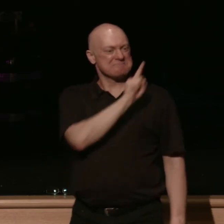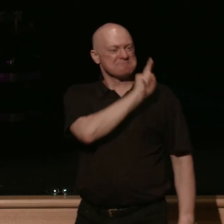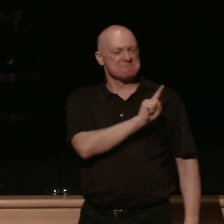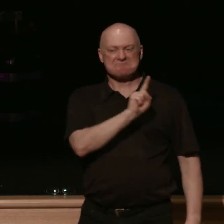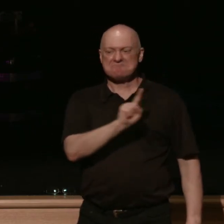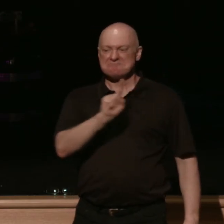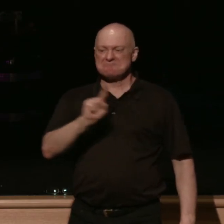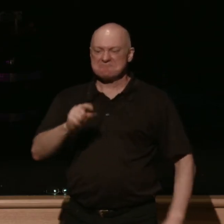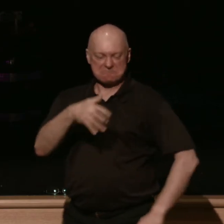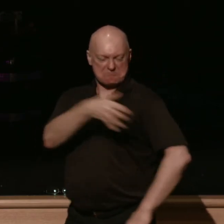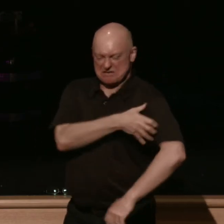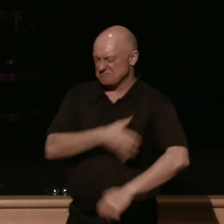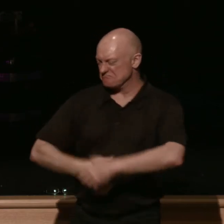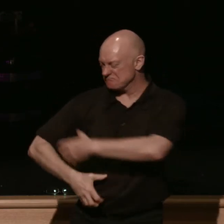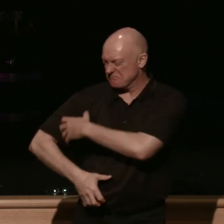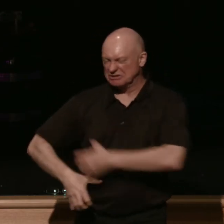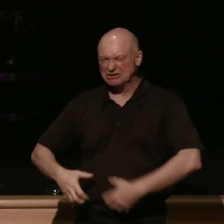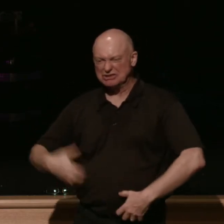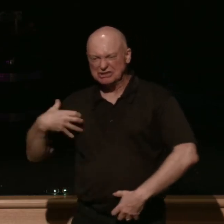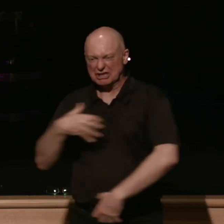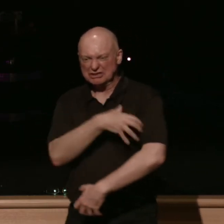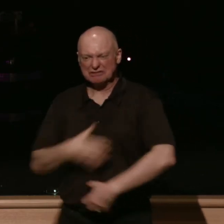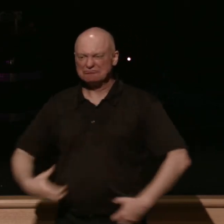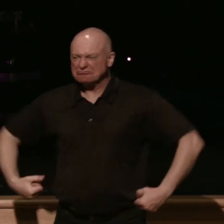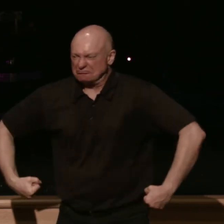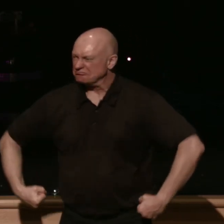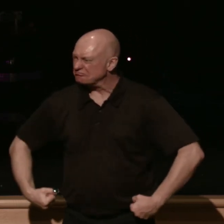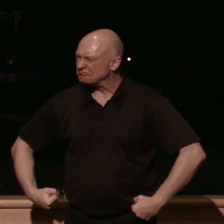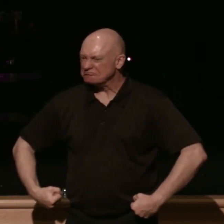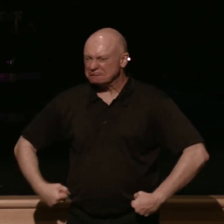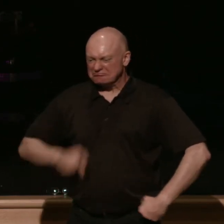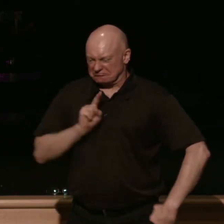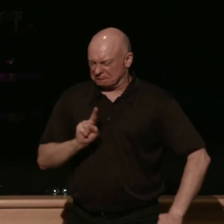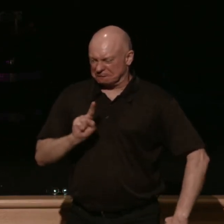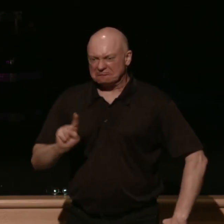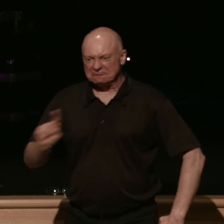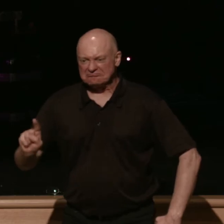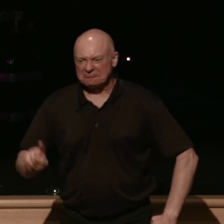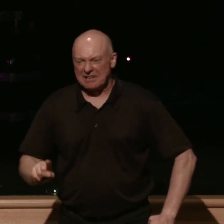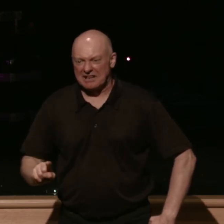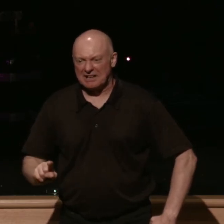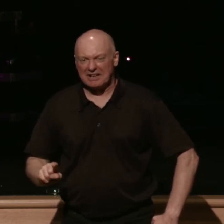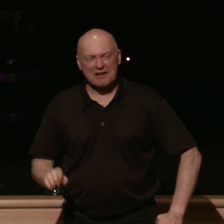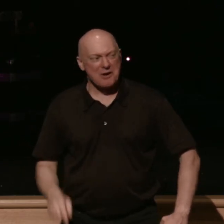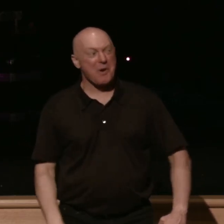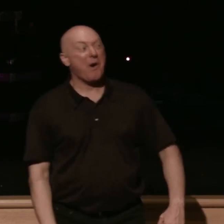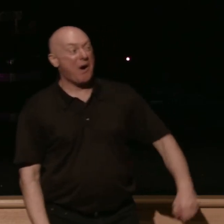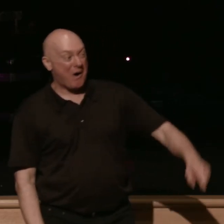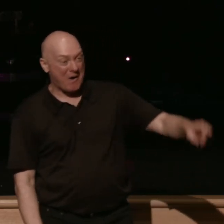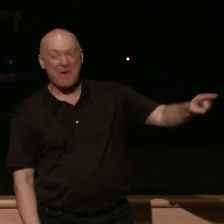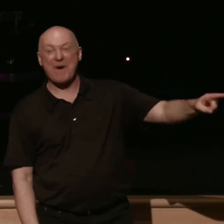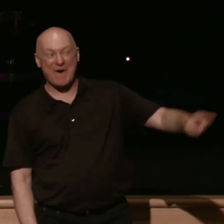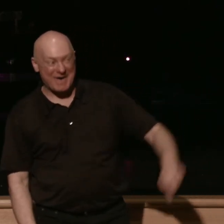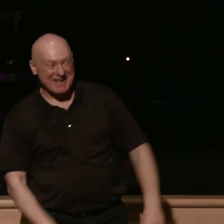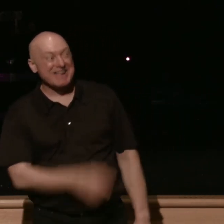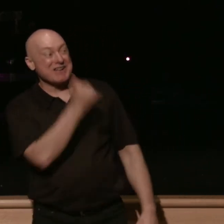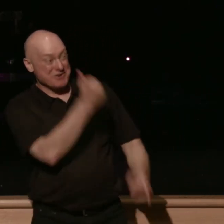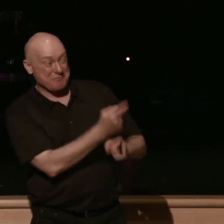you know muscles that are you know on top of muscles and he's coming in and you know what you're thinking oh yeah you're gonna get it